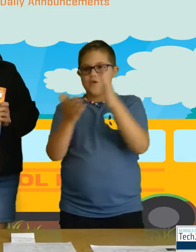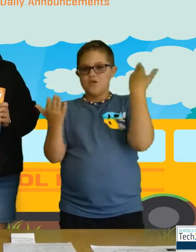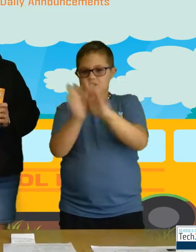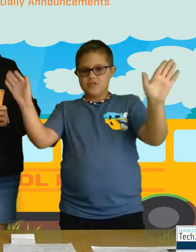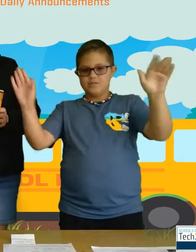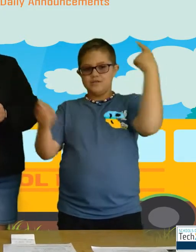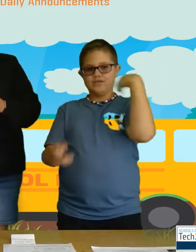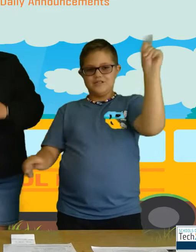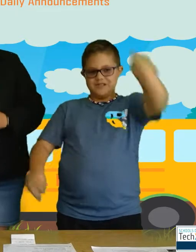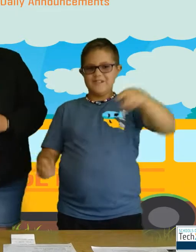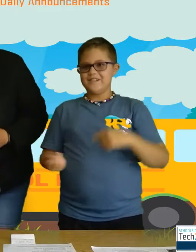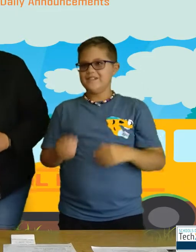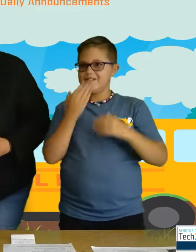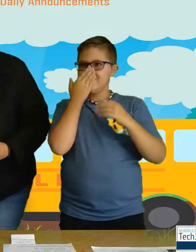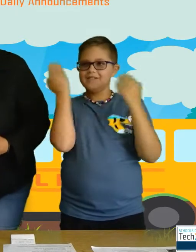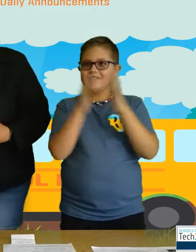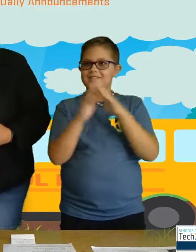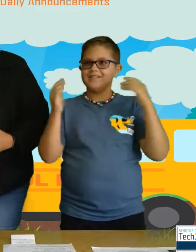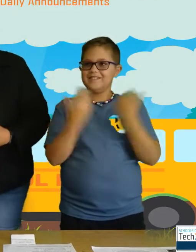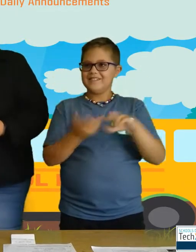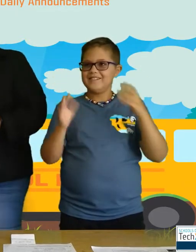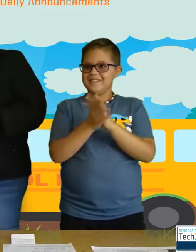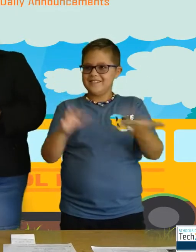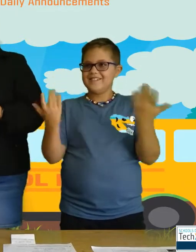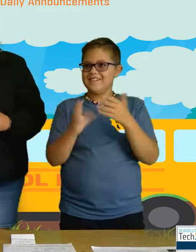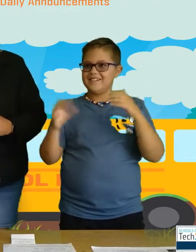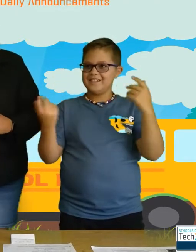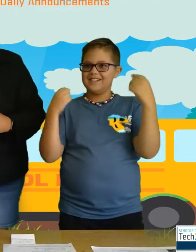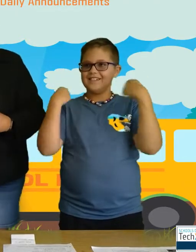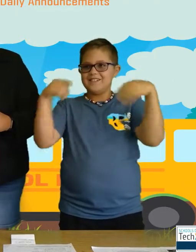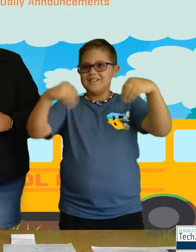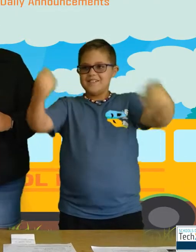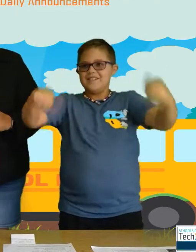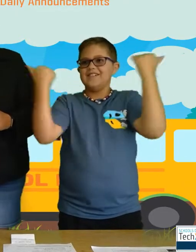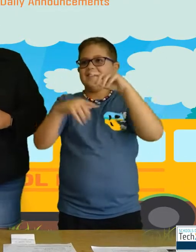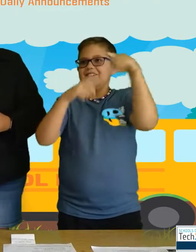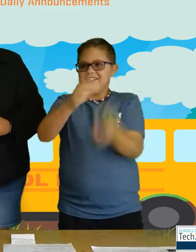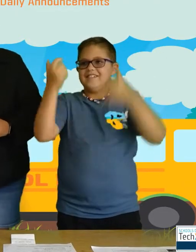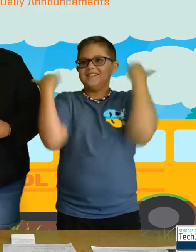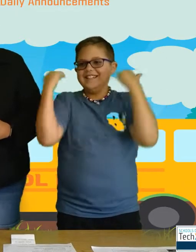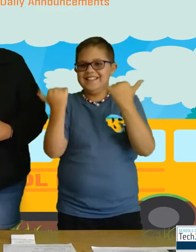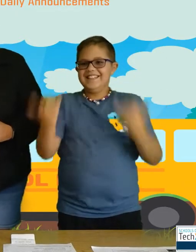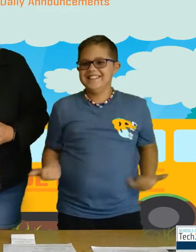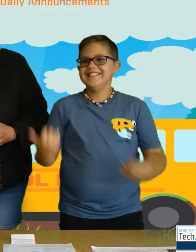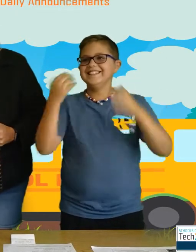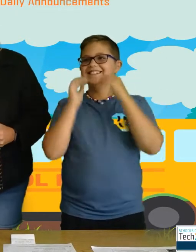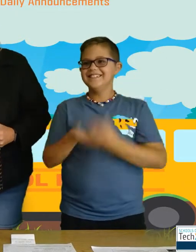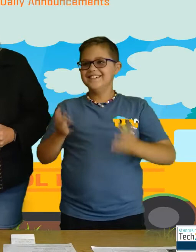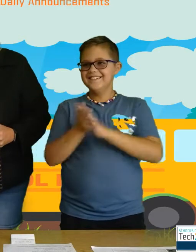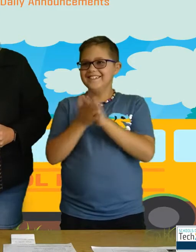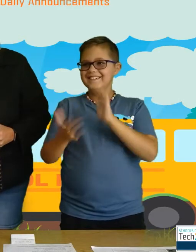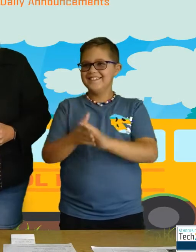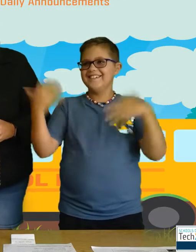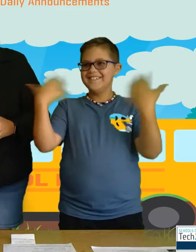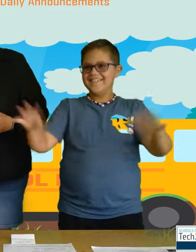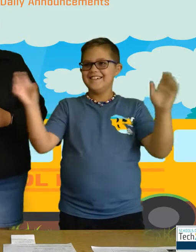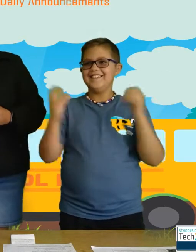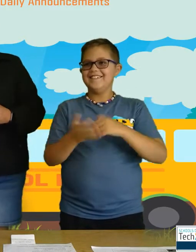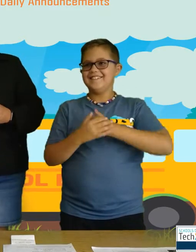Our book fair starts today, right after school. Maybe you'll get